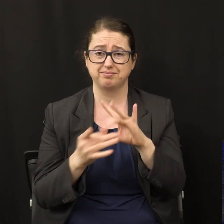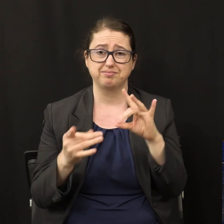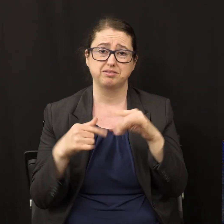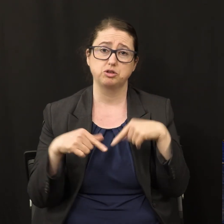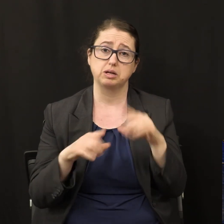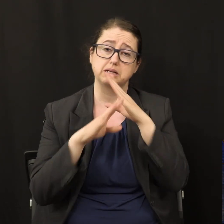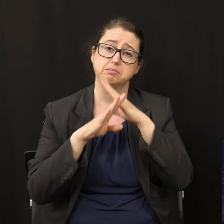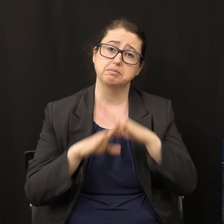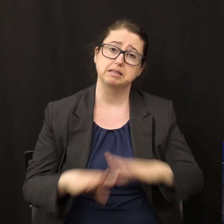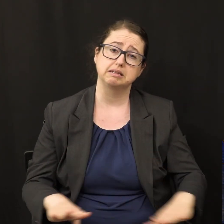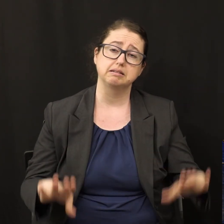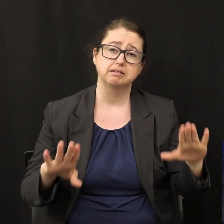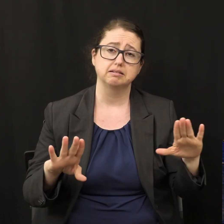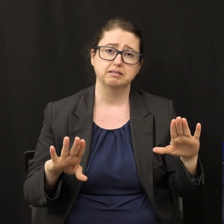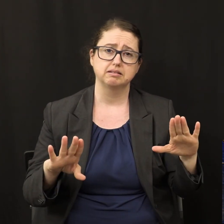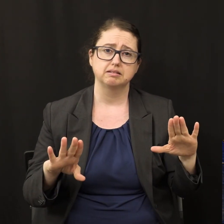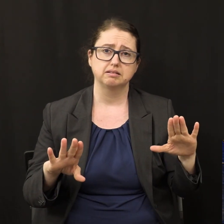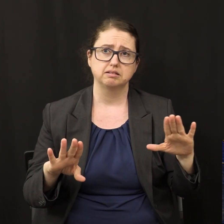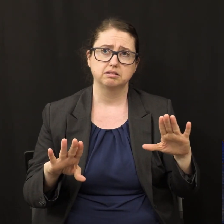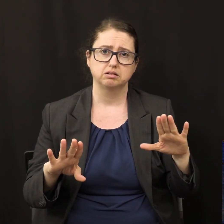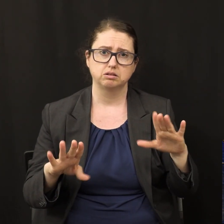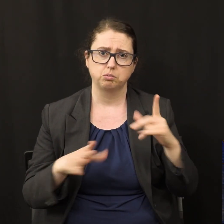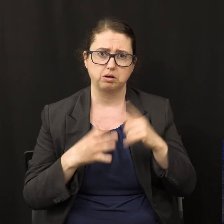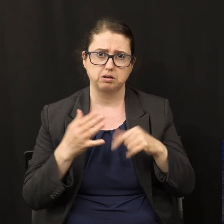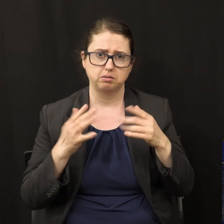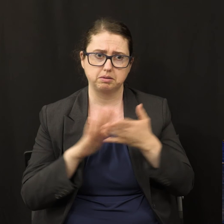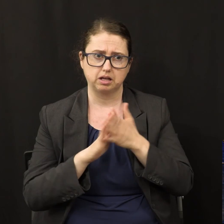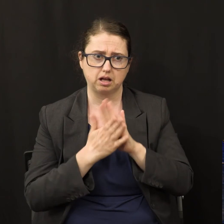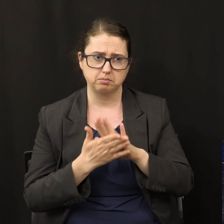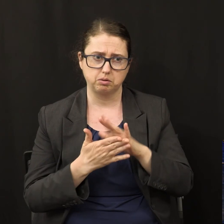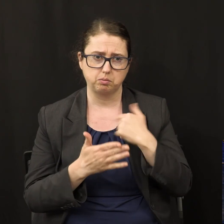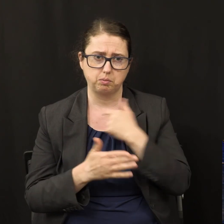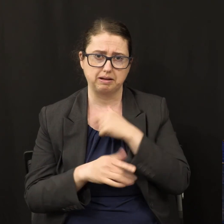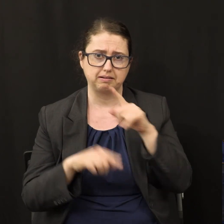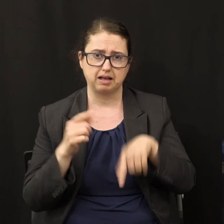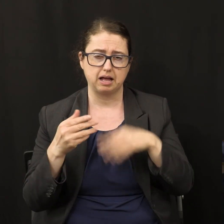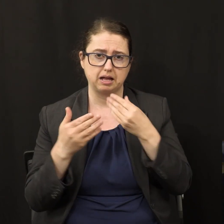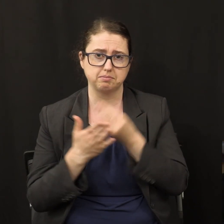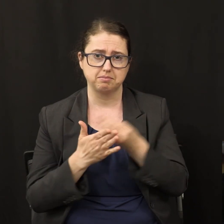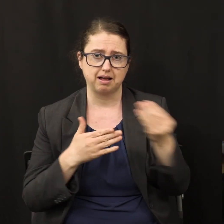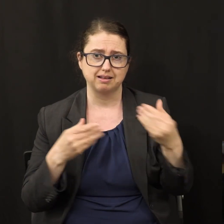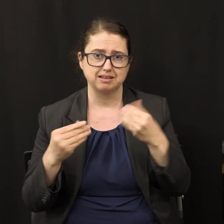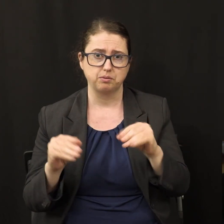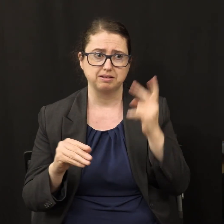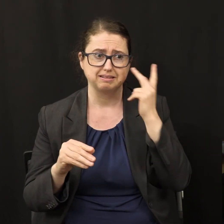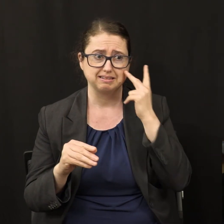what's it going to be like when we have to do it when we can't buy or sell and we've already seen that that can happen